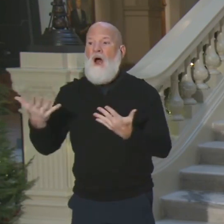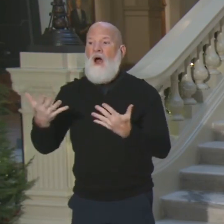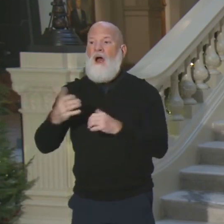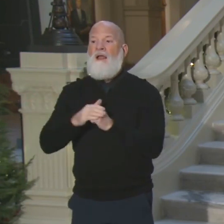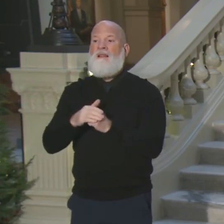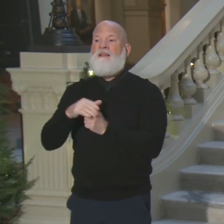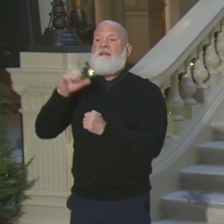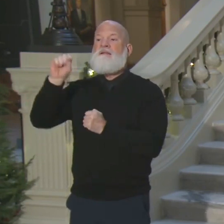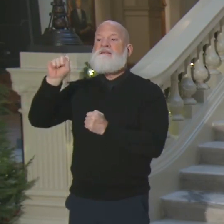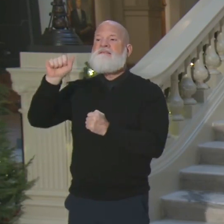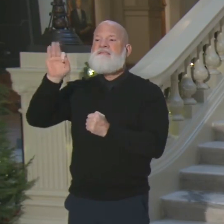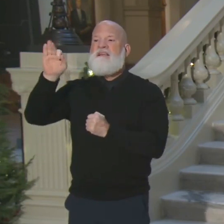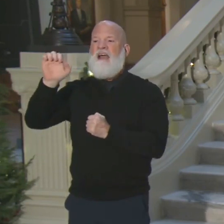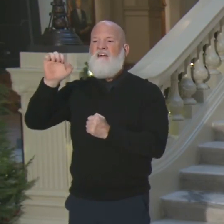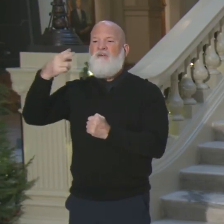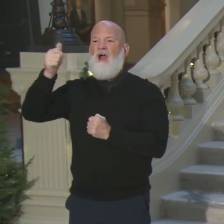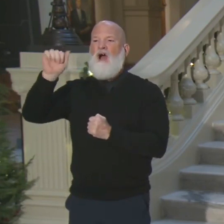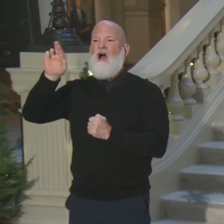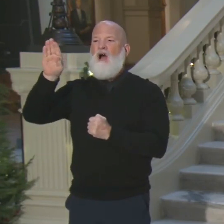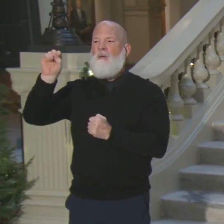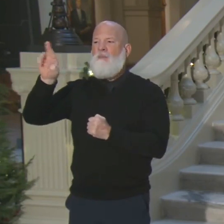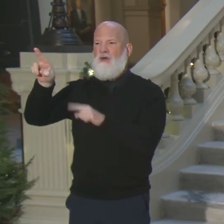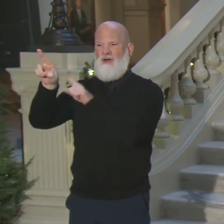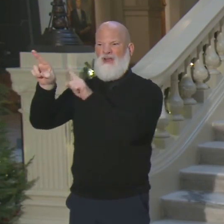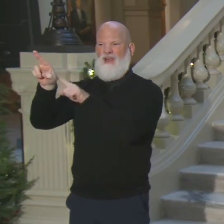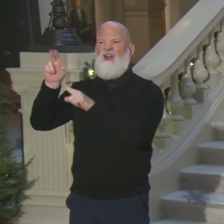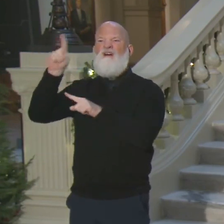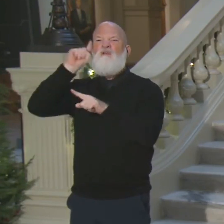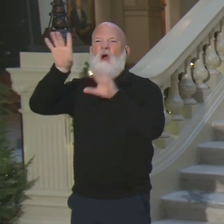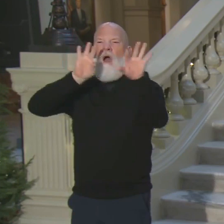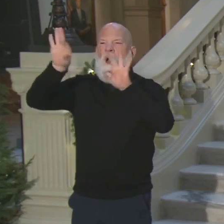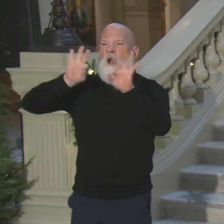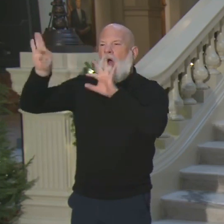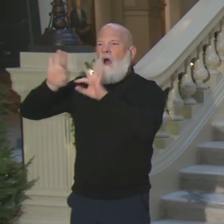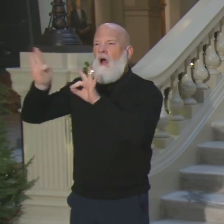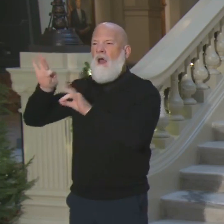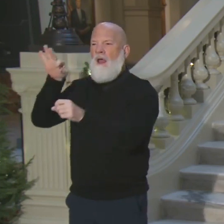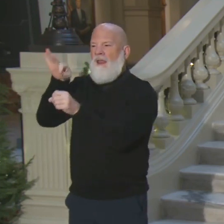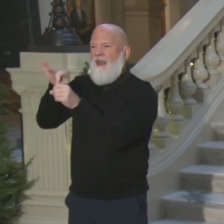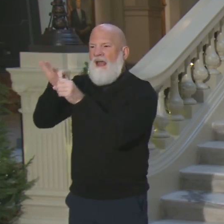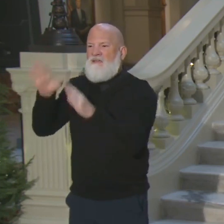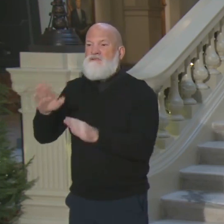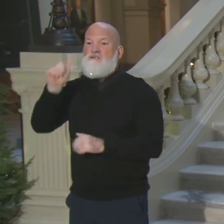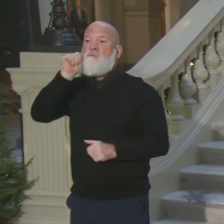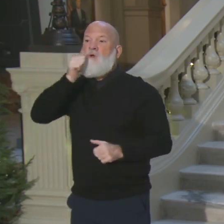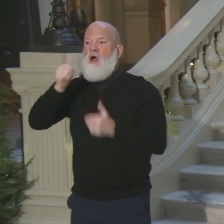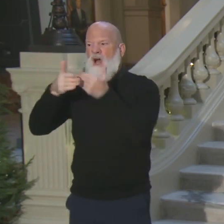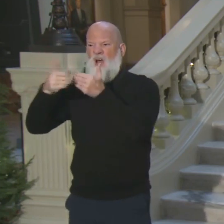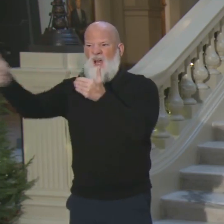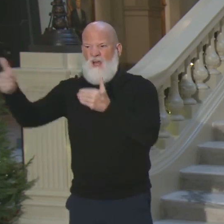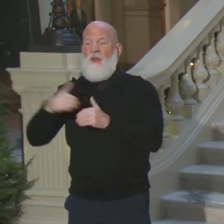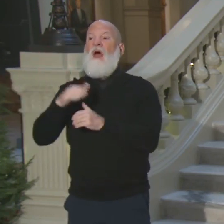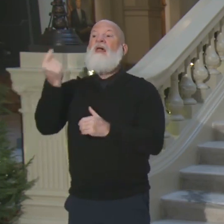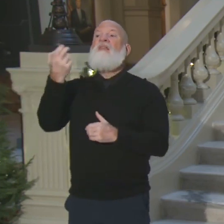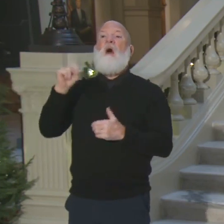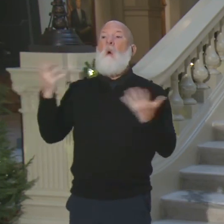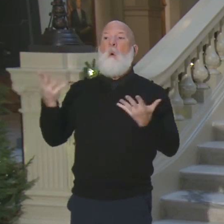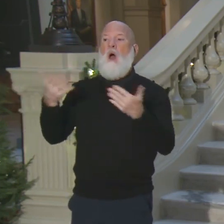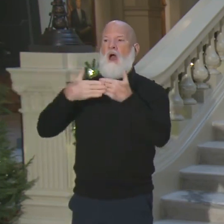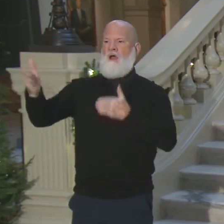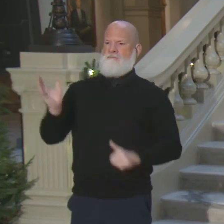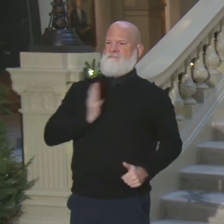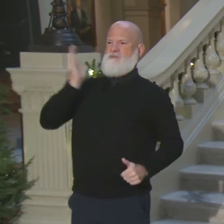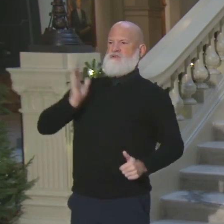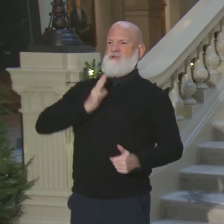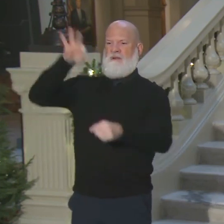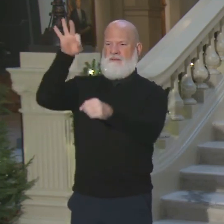tomorrow, and then they will meet on December 14th to officially elect the next President. While we will